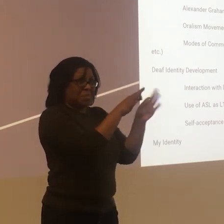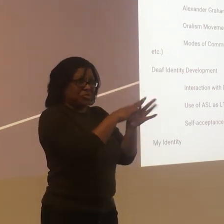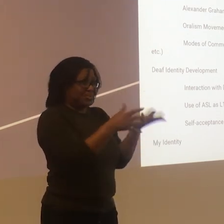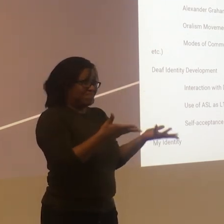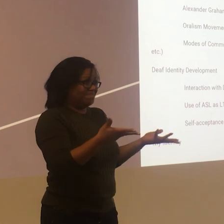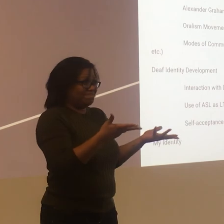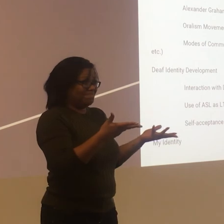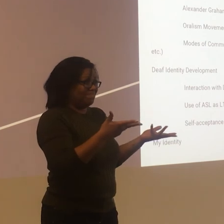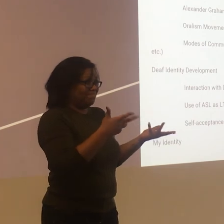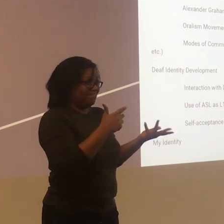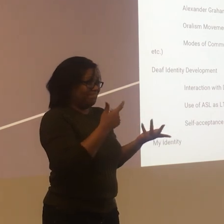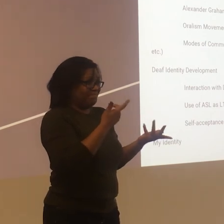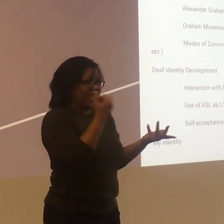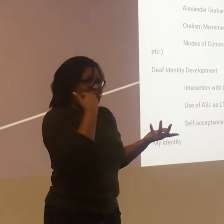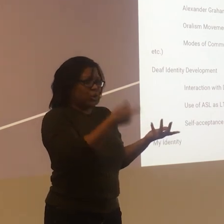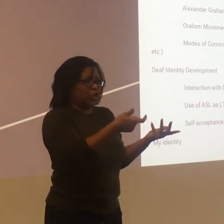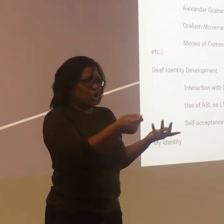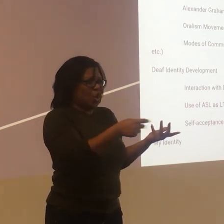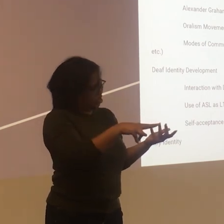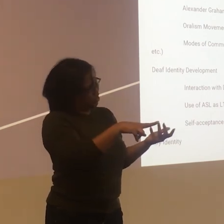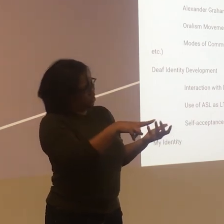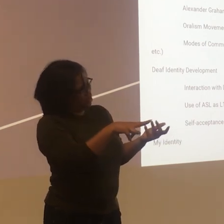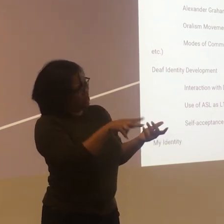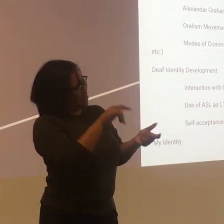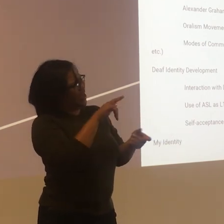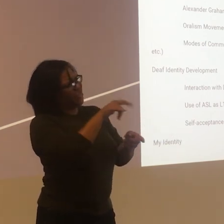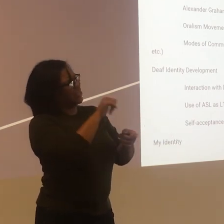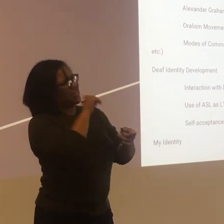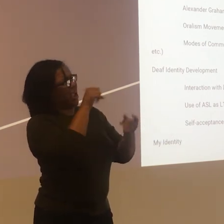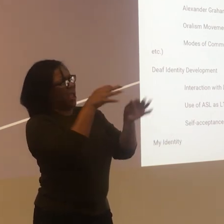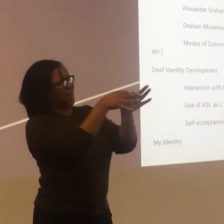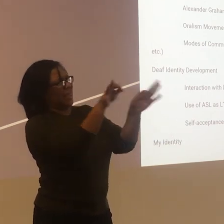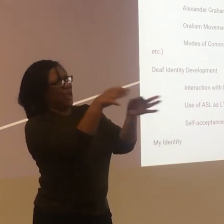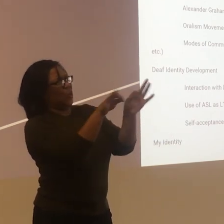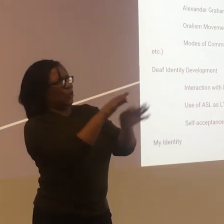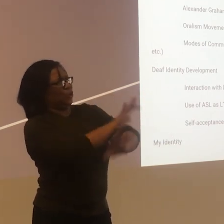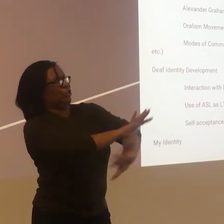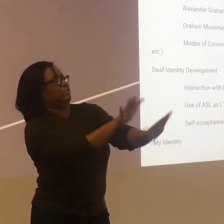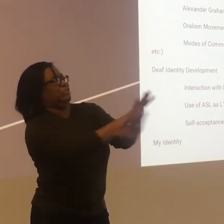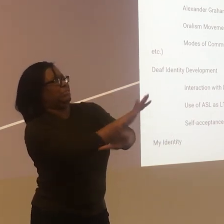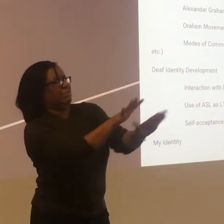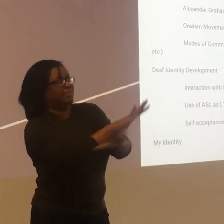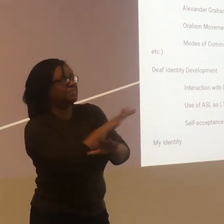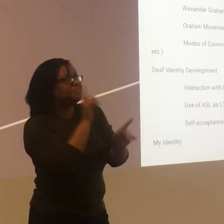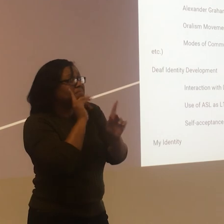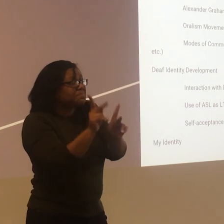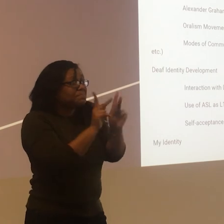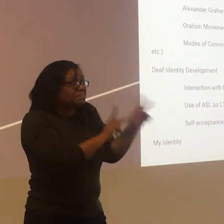established for it. But just open caption the movies, it's not the best.